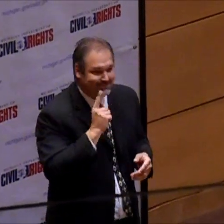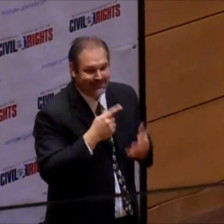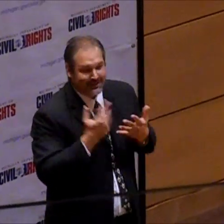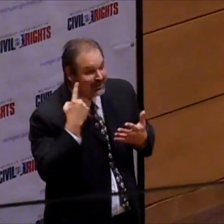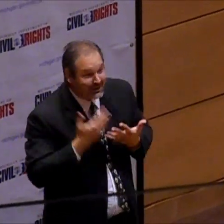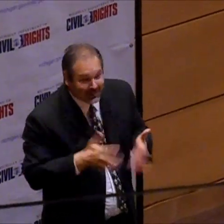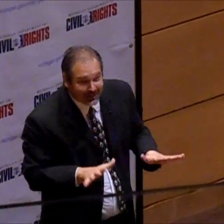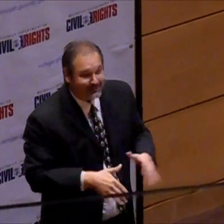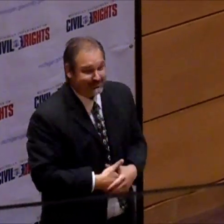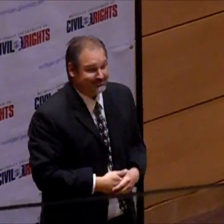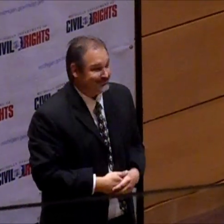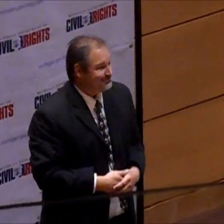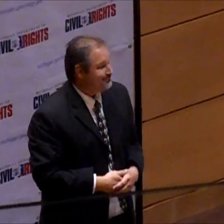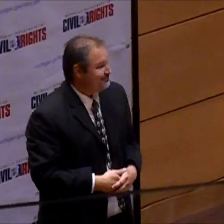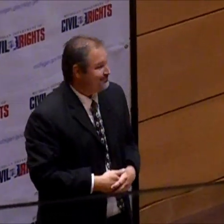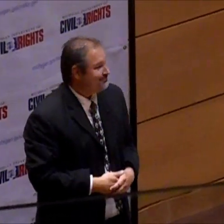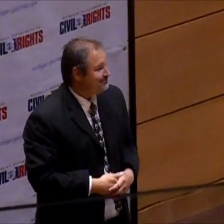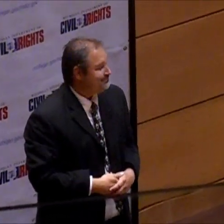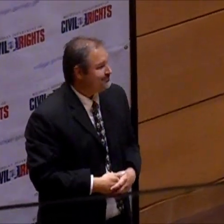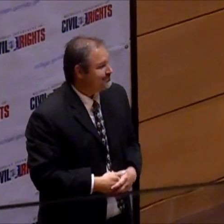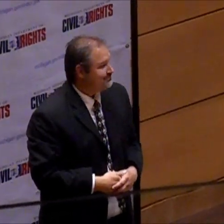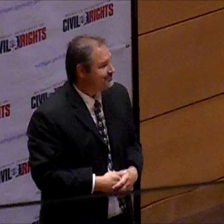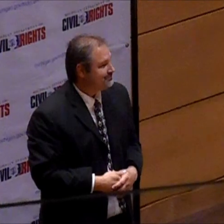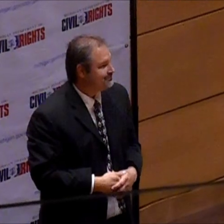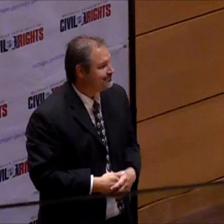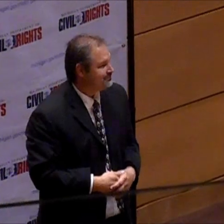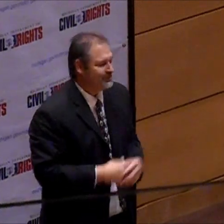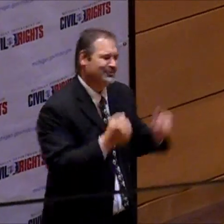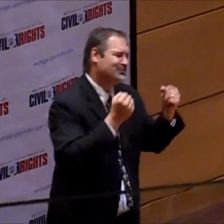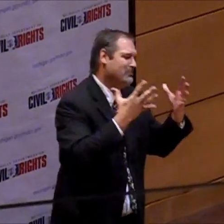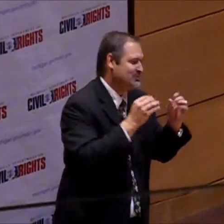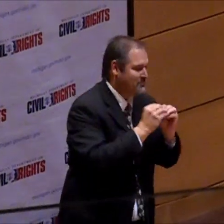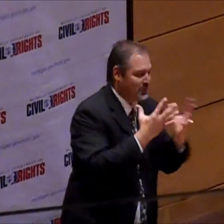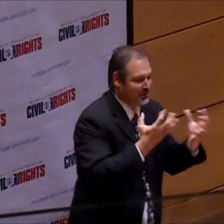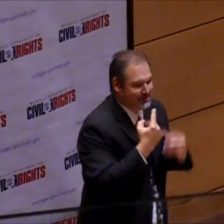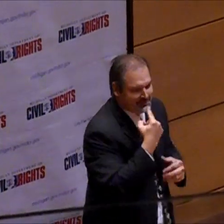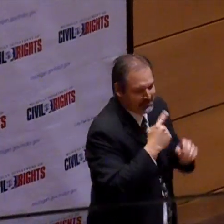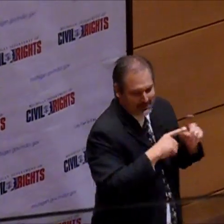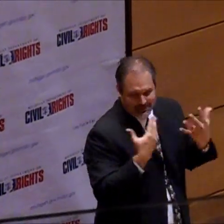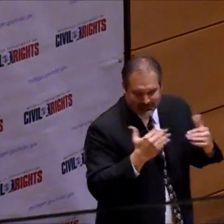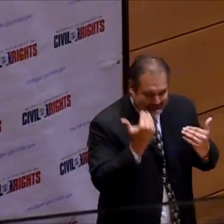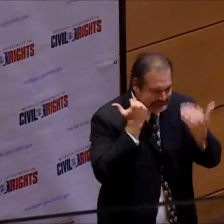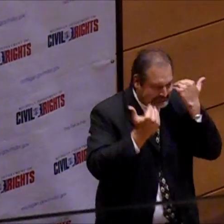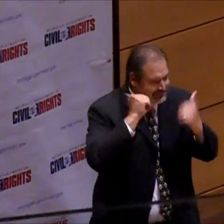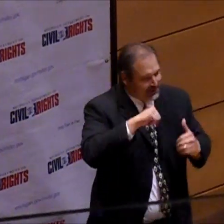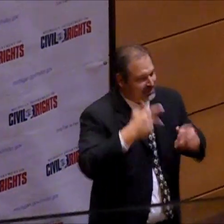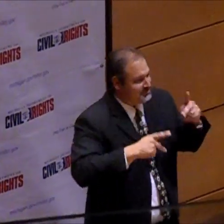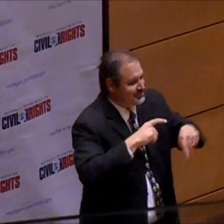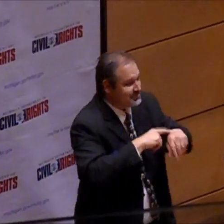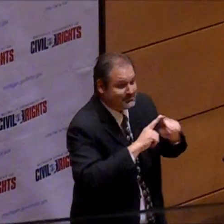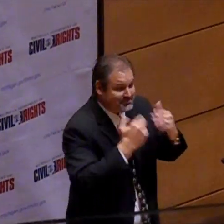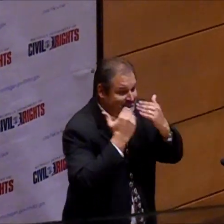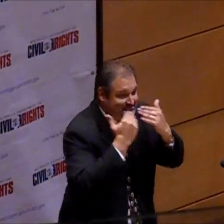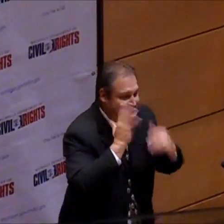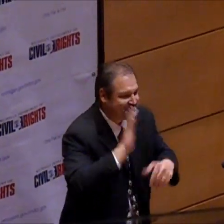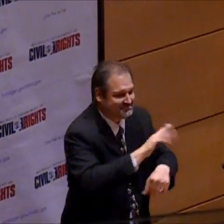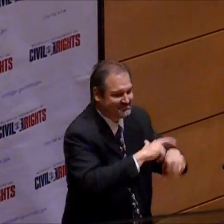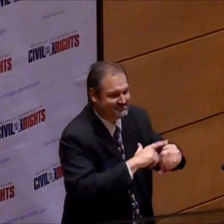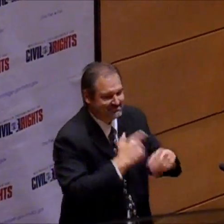And if you have to serve a person instead of over the grand loss, will keep that in mind. There's so much more that I want to say, but I've already taken up more time than